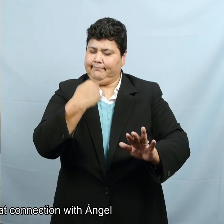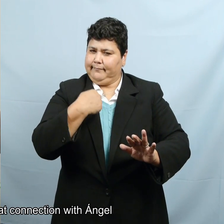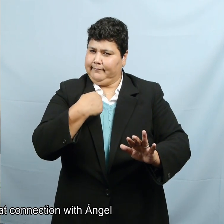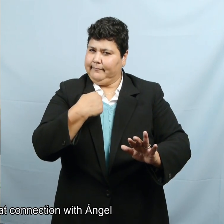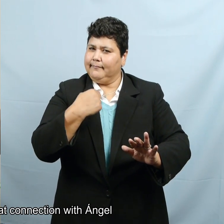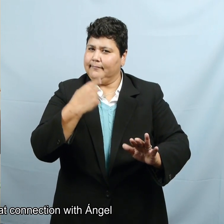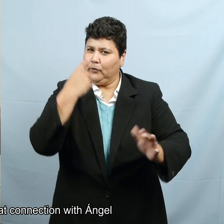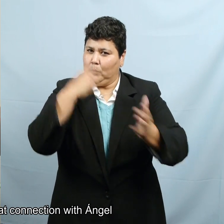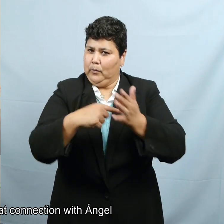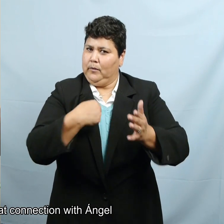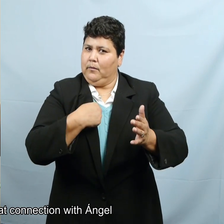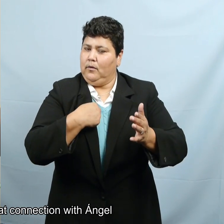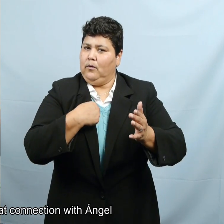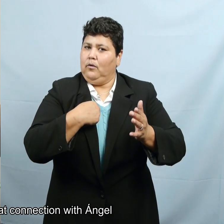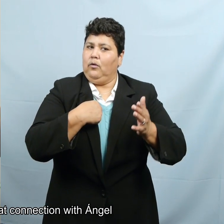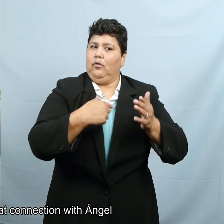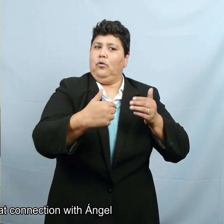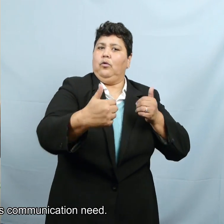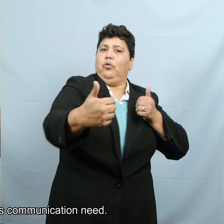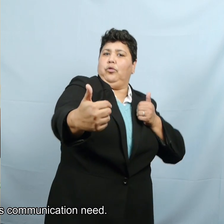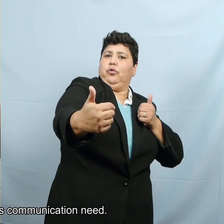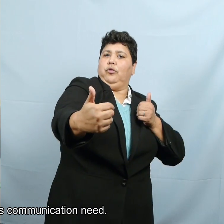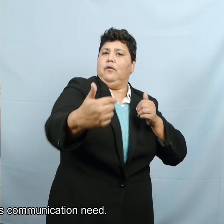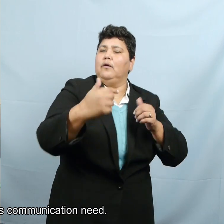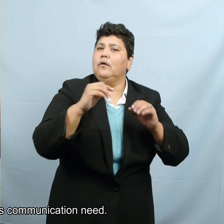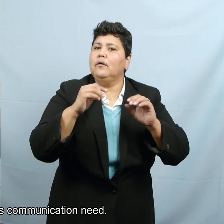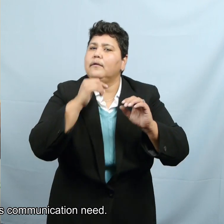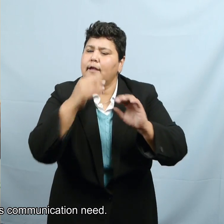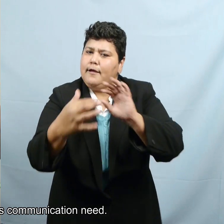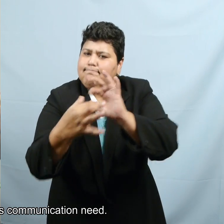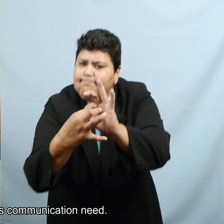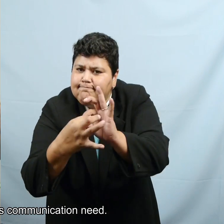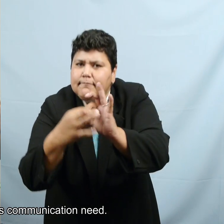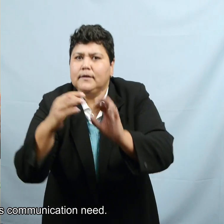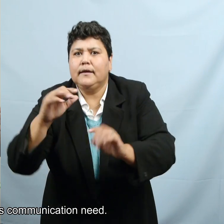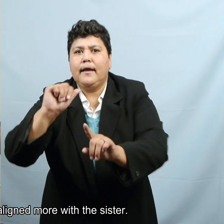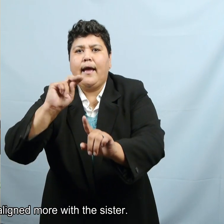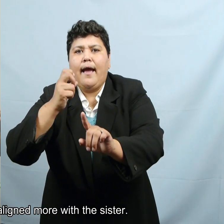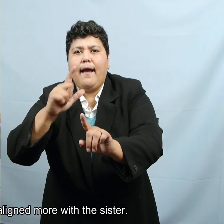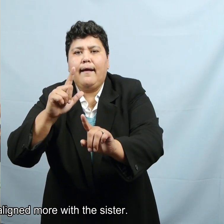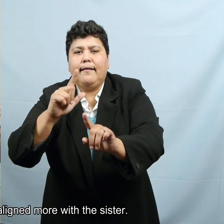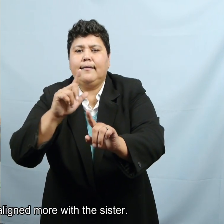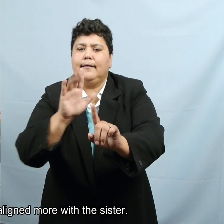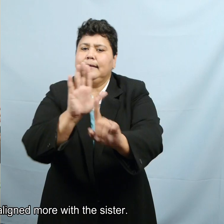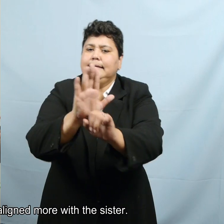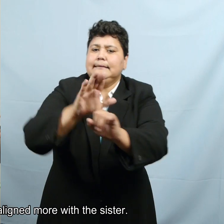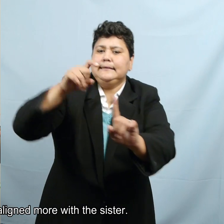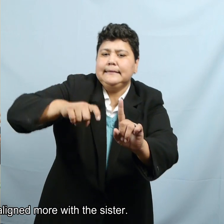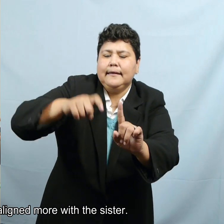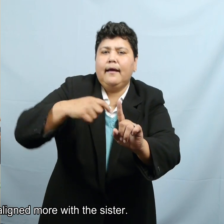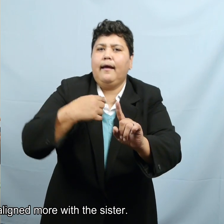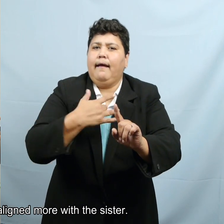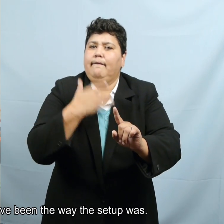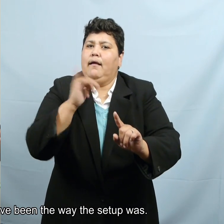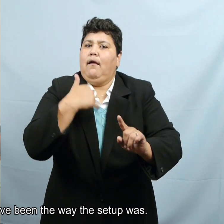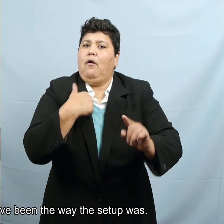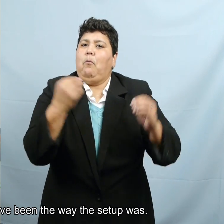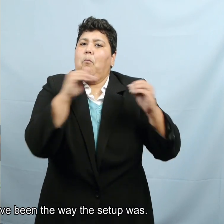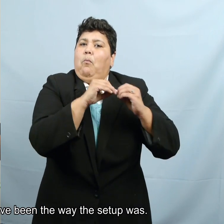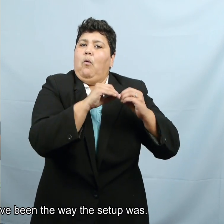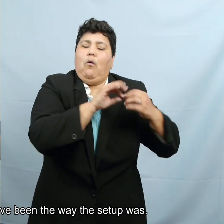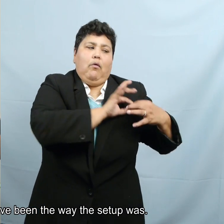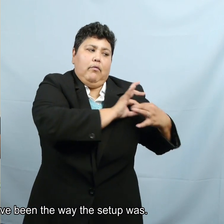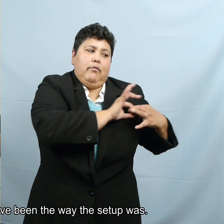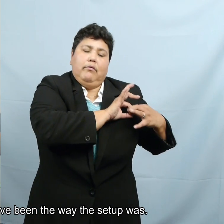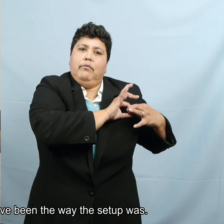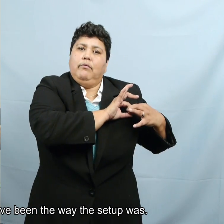that connection with Angel and his communication need. I felt like I aligned more with the sister and it might